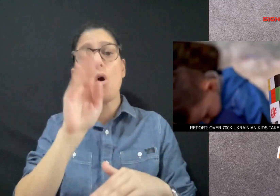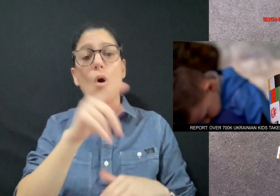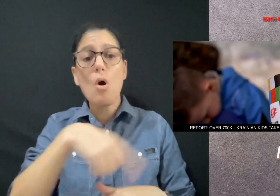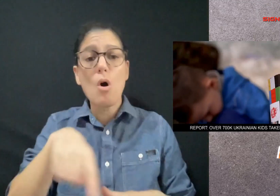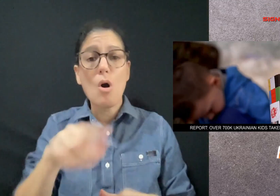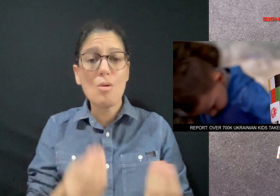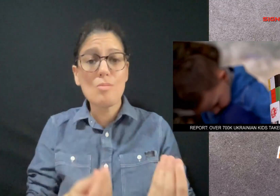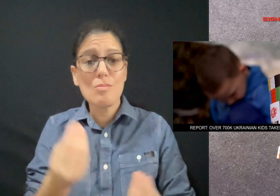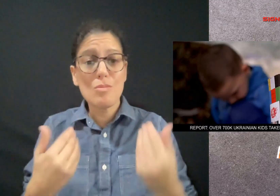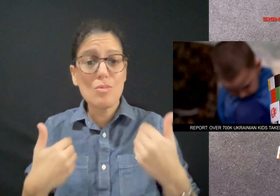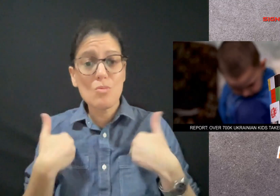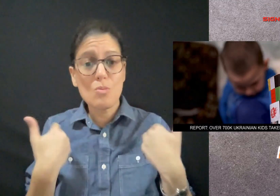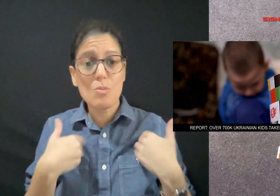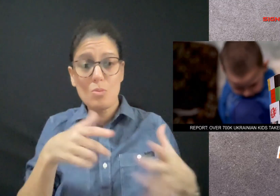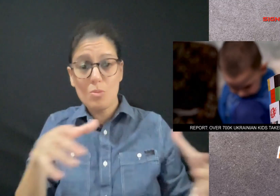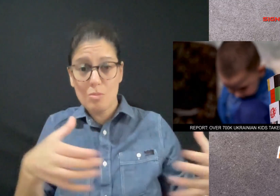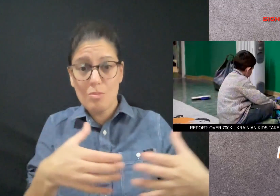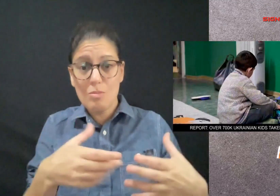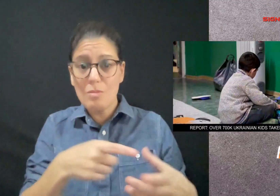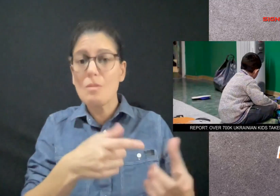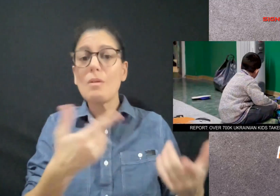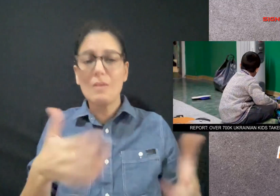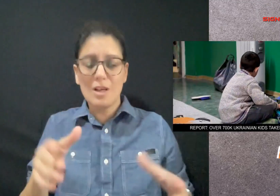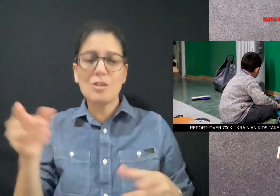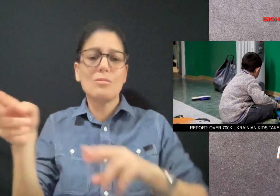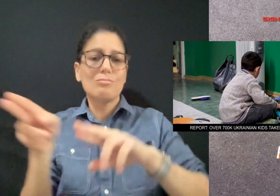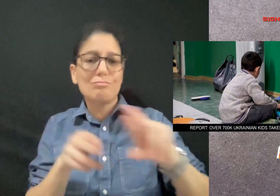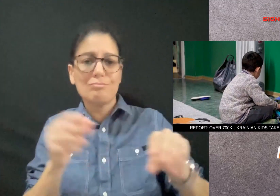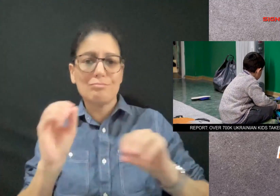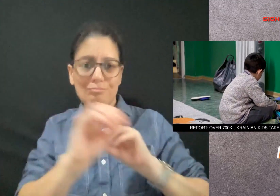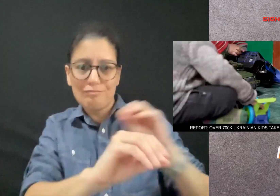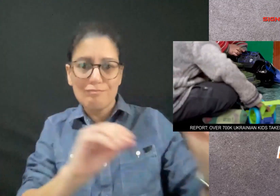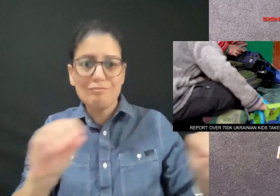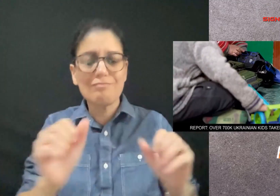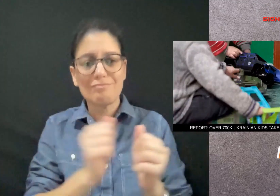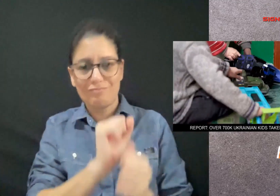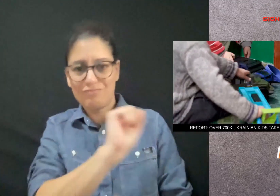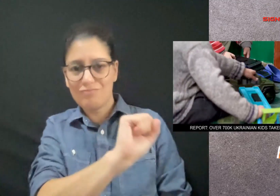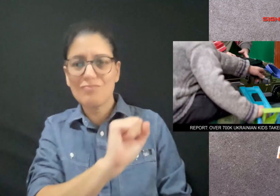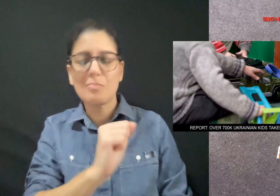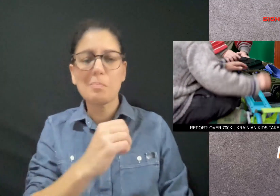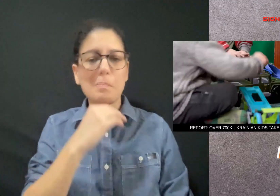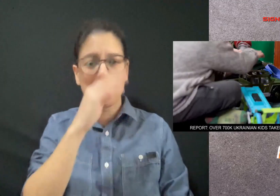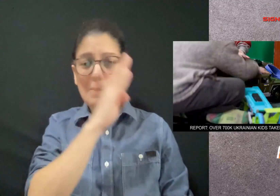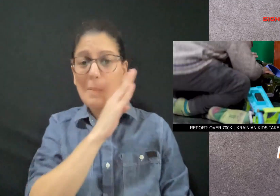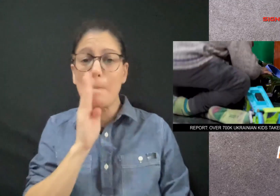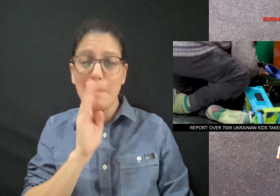The report claims that most of the children allegedly arrived with their parents and other relatives.